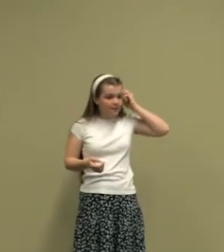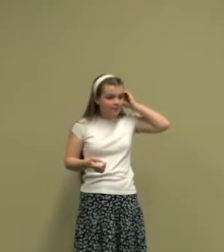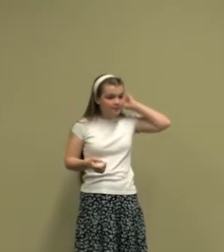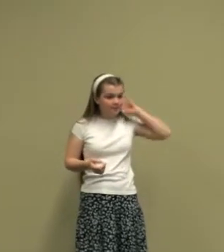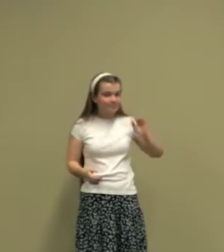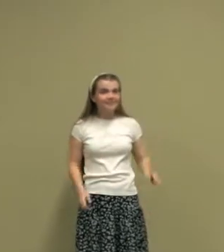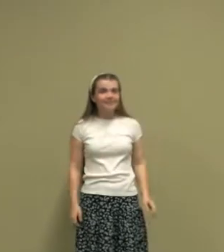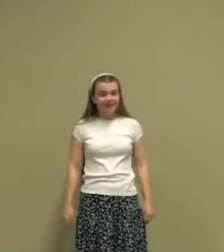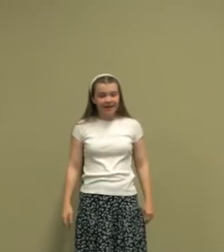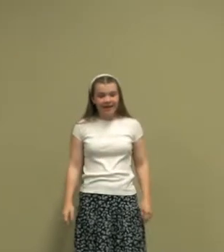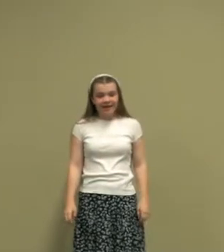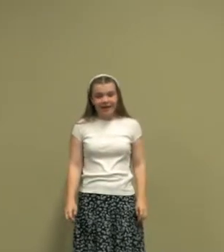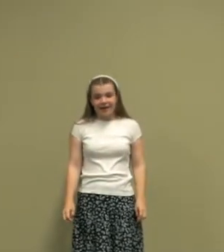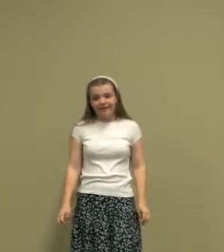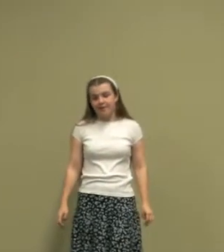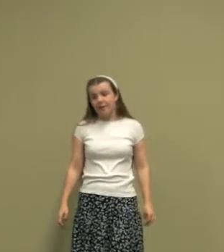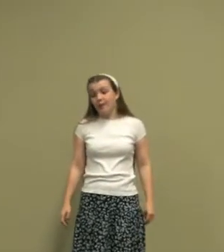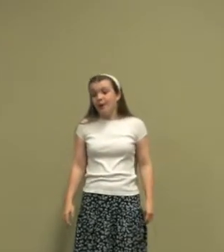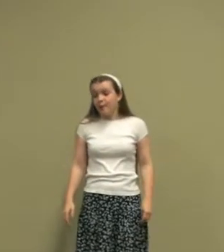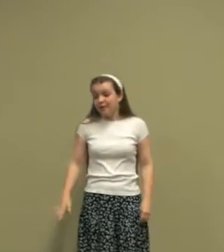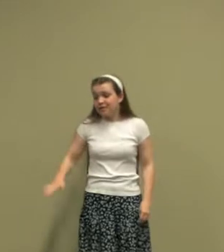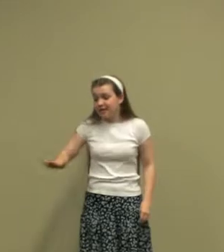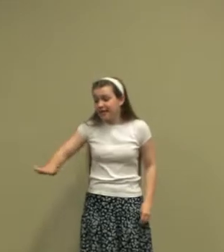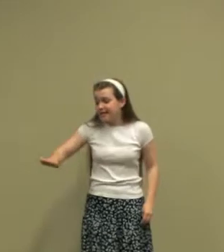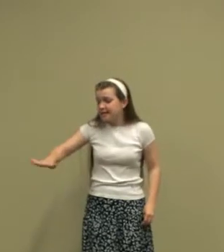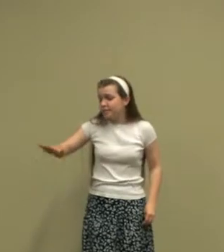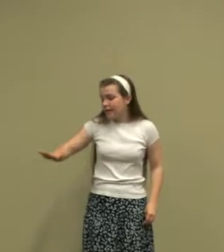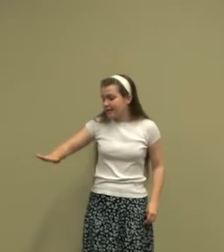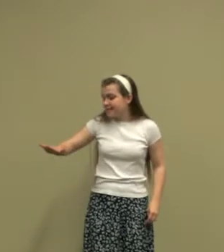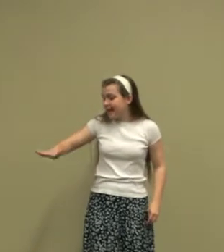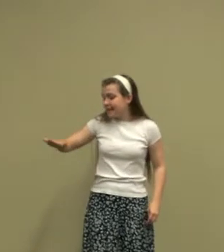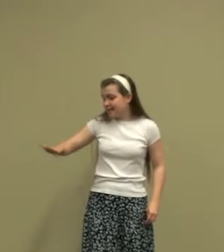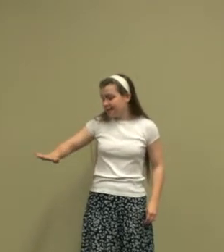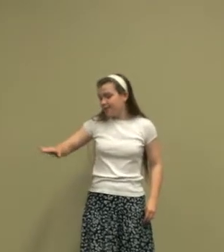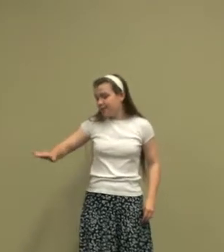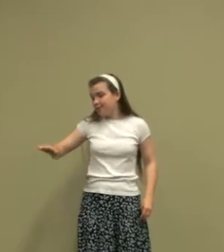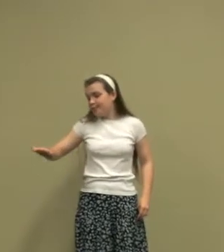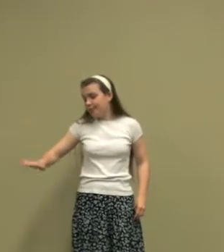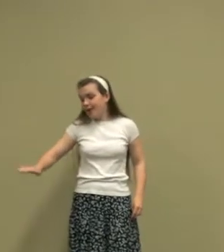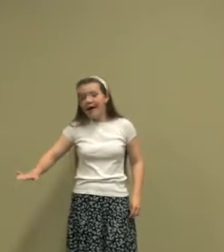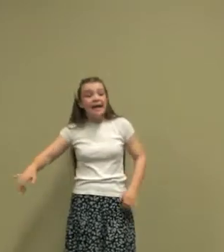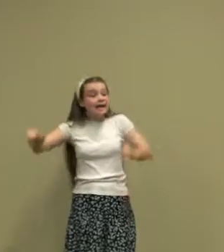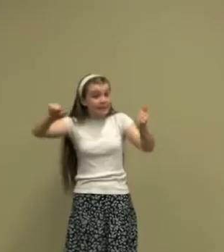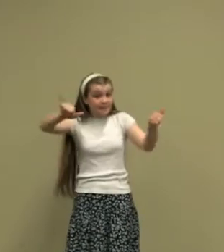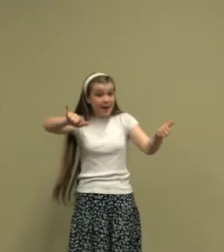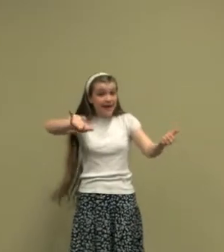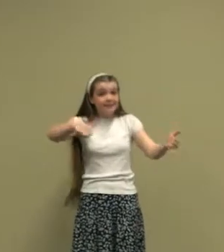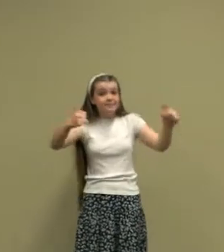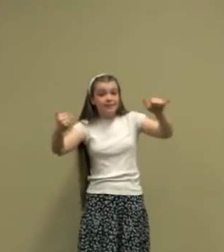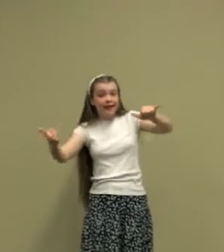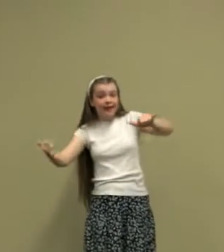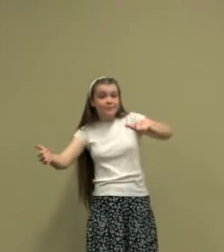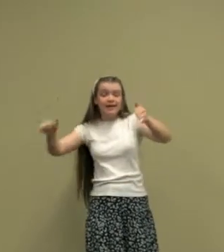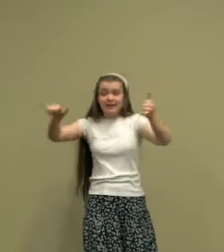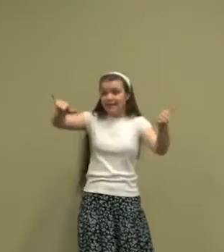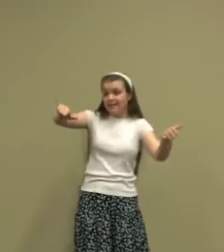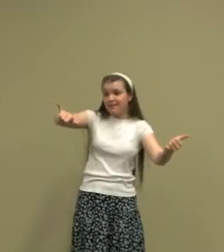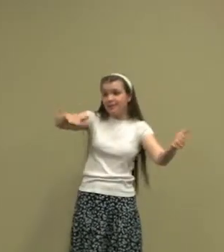Okay, so when Jesus was a little boy, he might have played with little